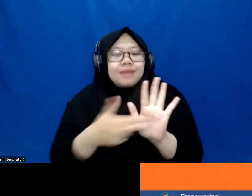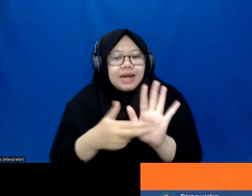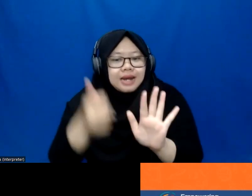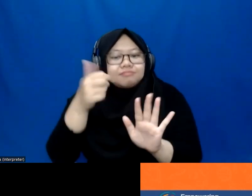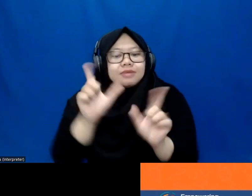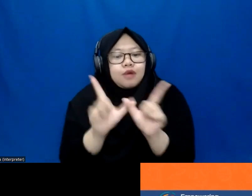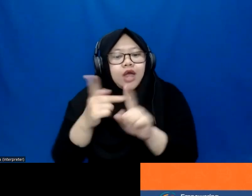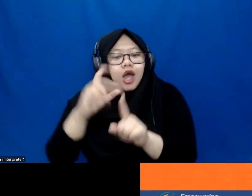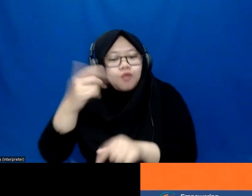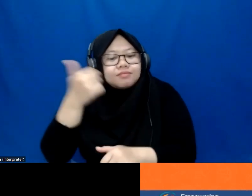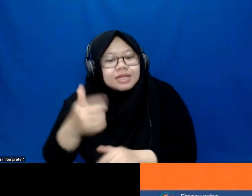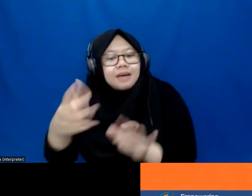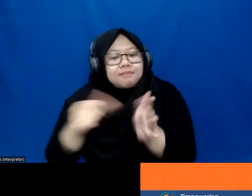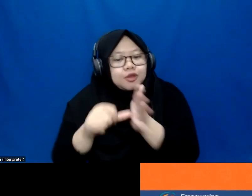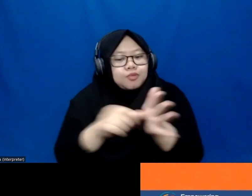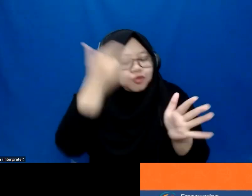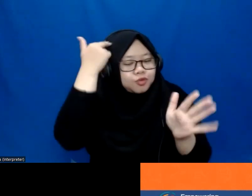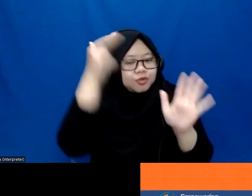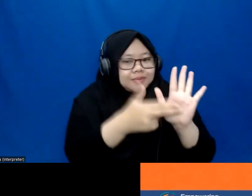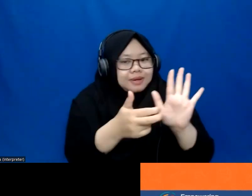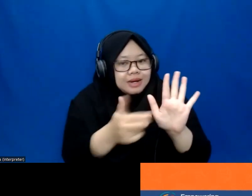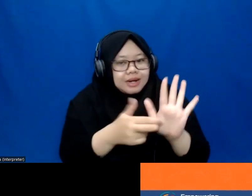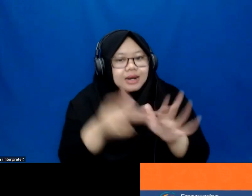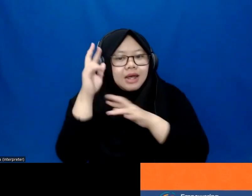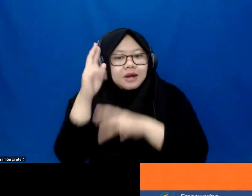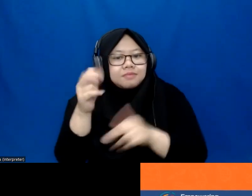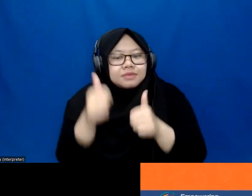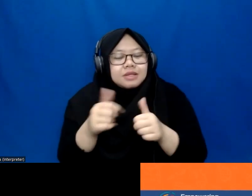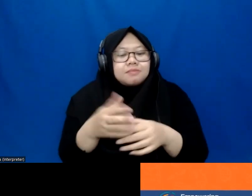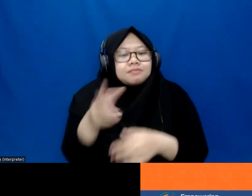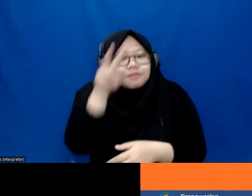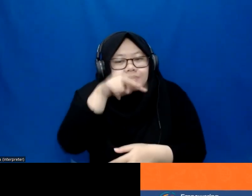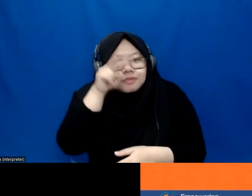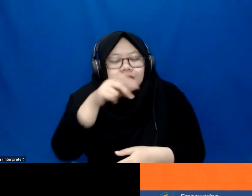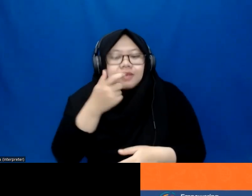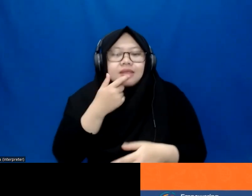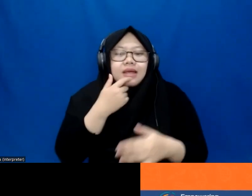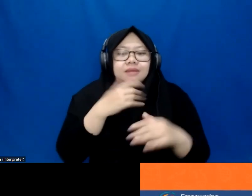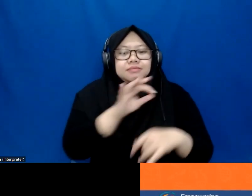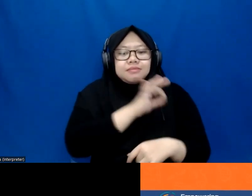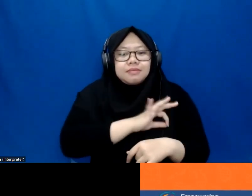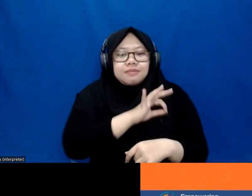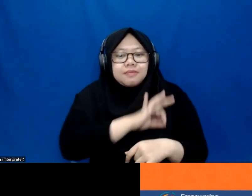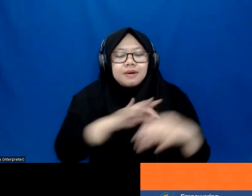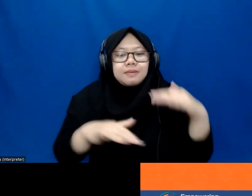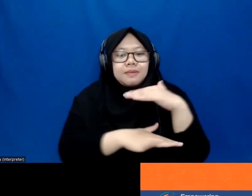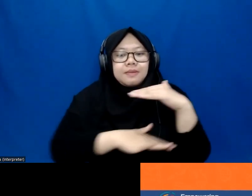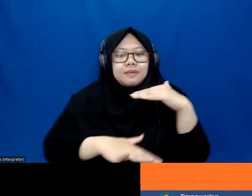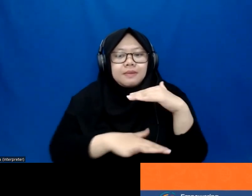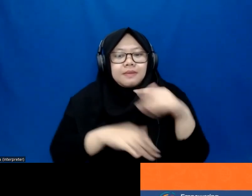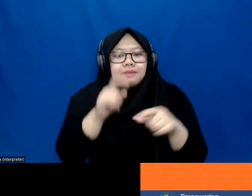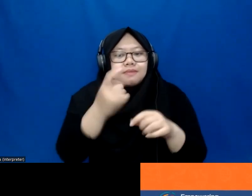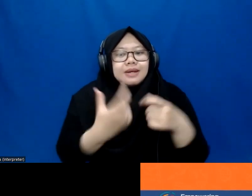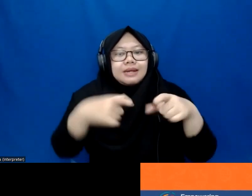who have difficulties and help them at a functional level. So the points about how